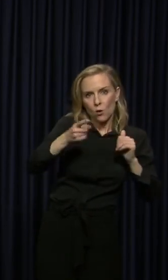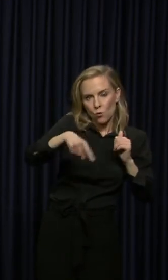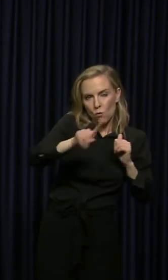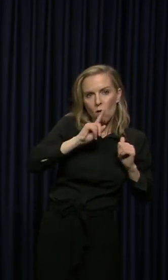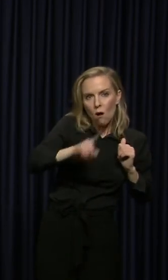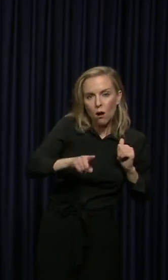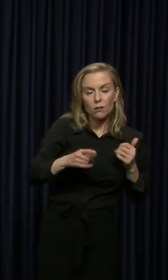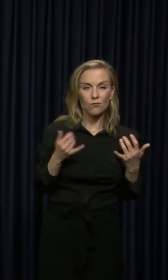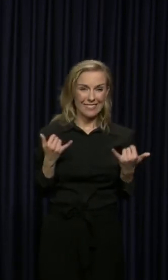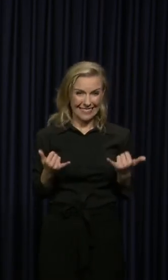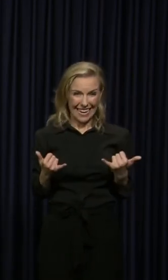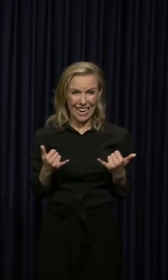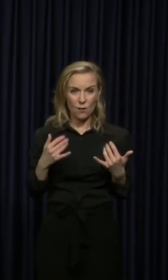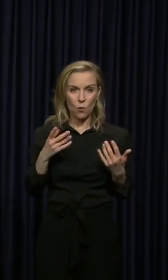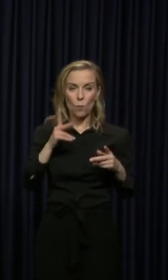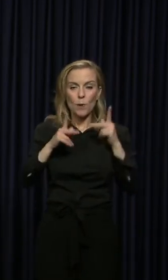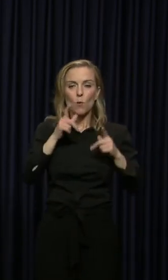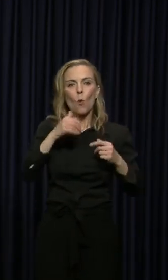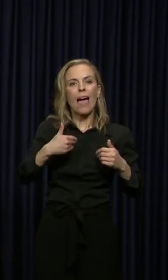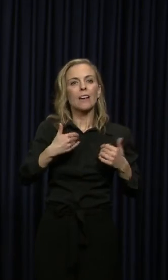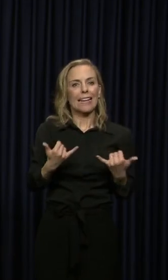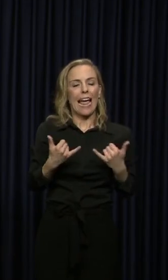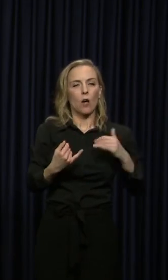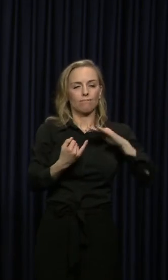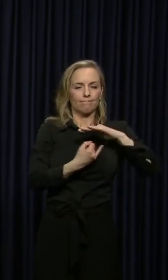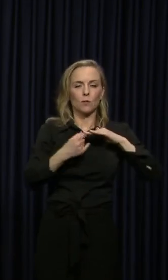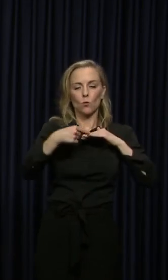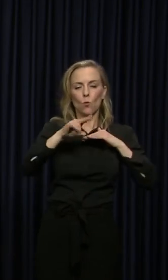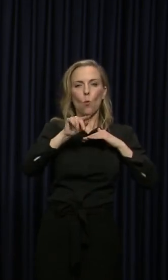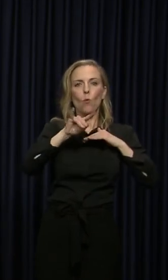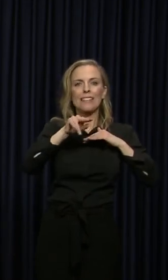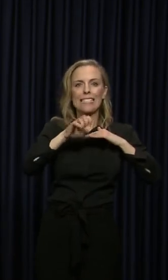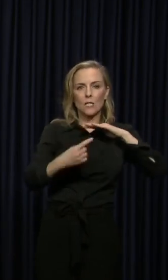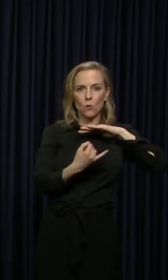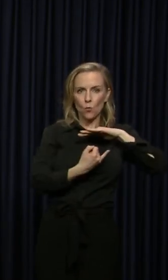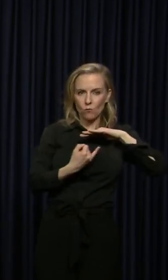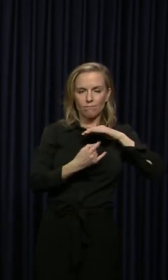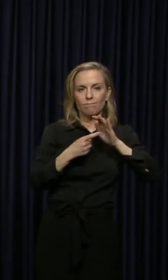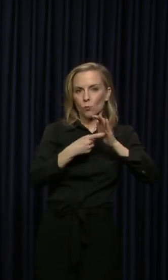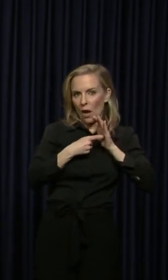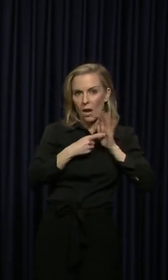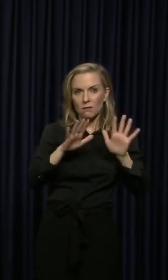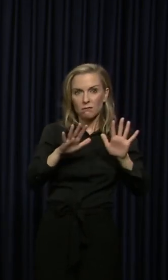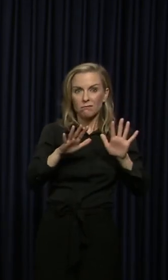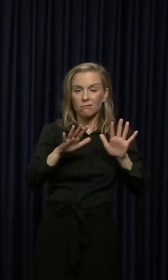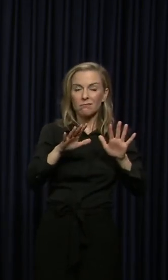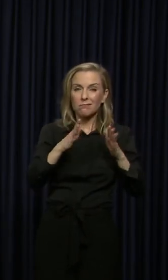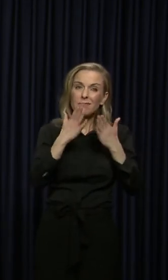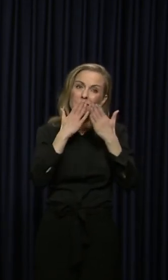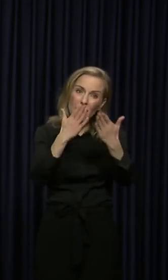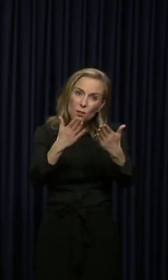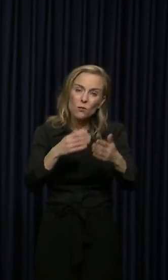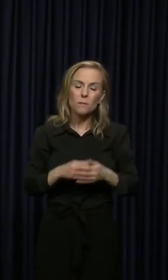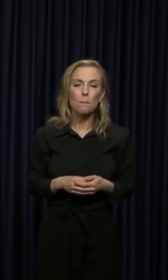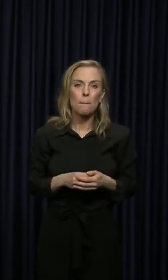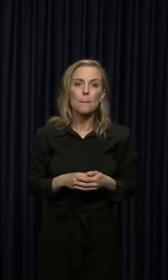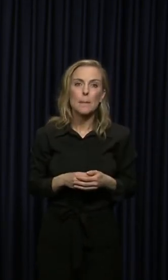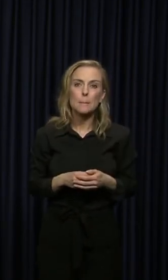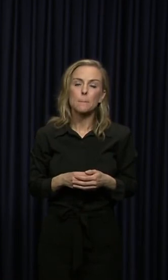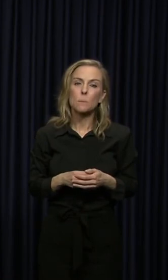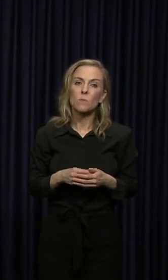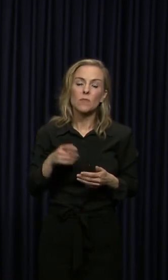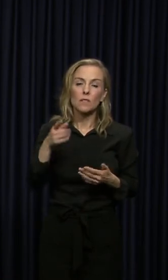right now in quarantine or has it and you're at home, thank you. You probably